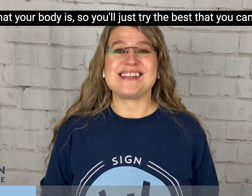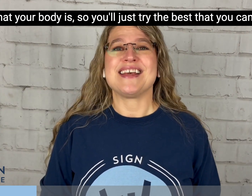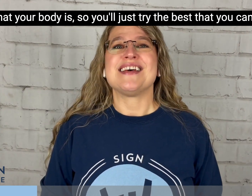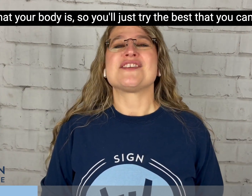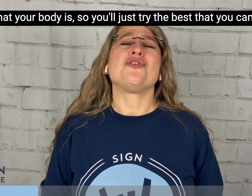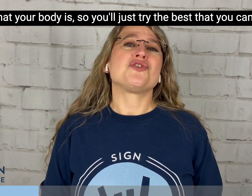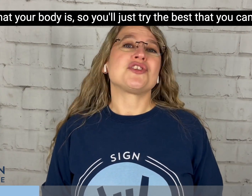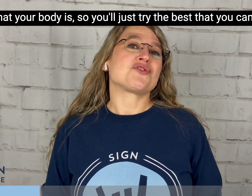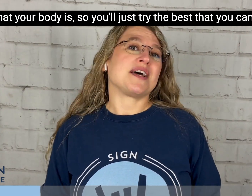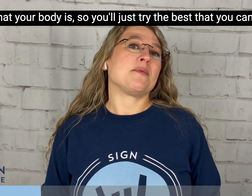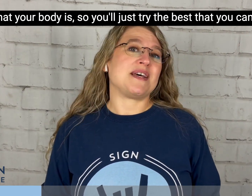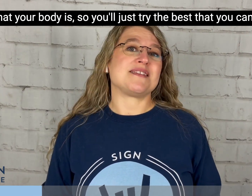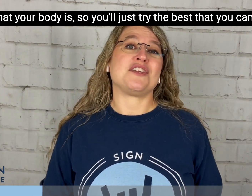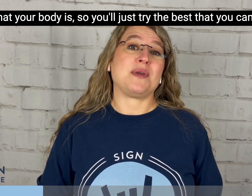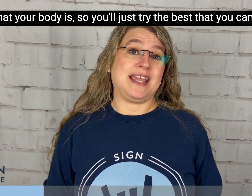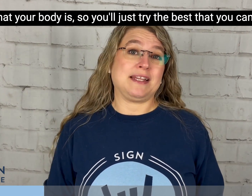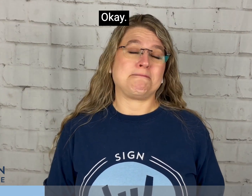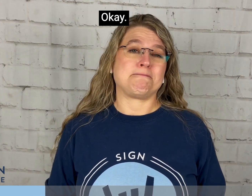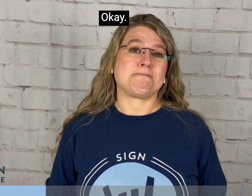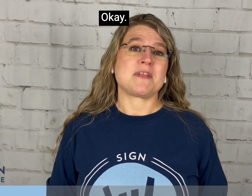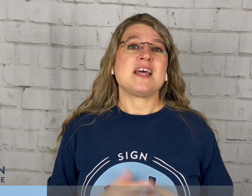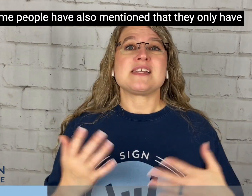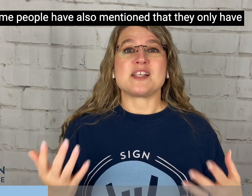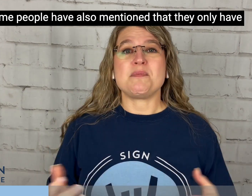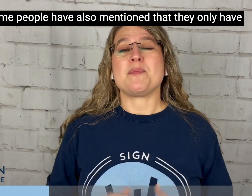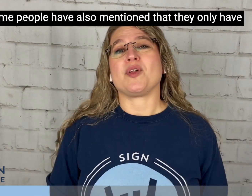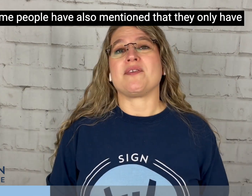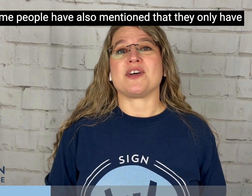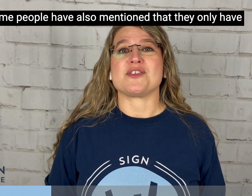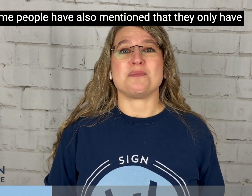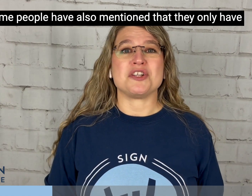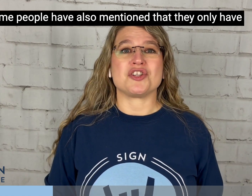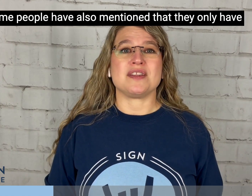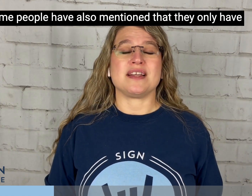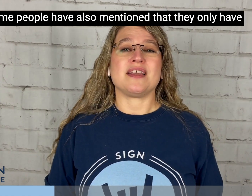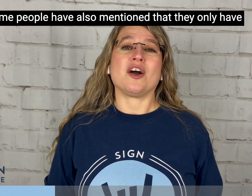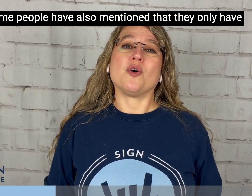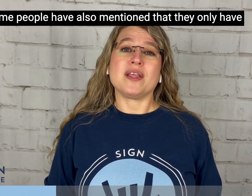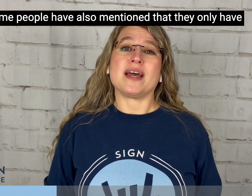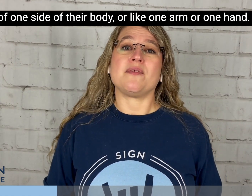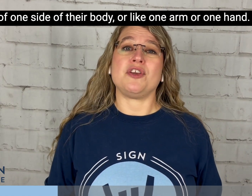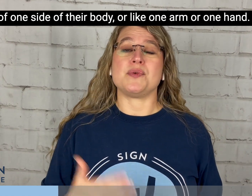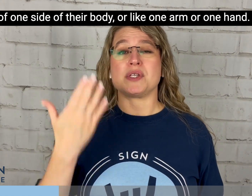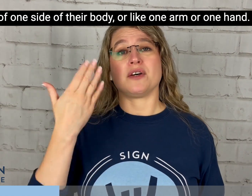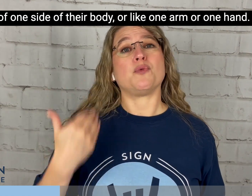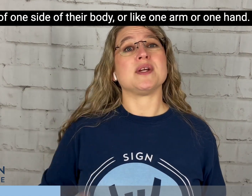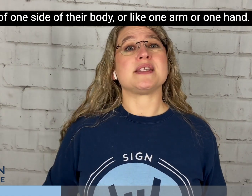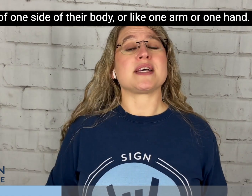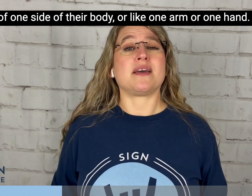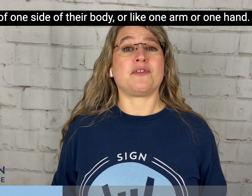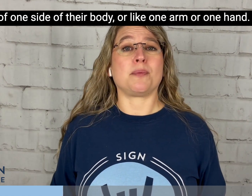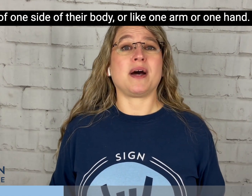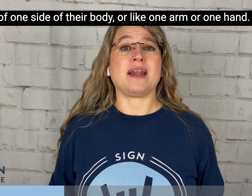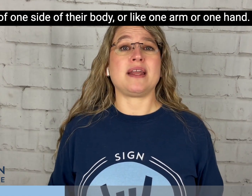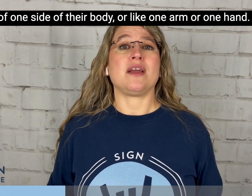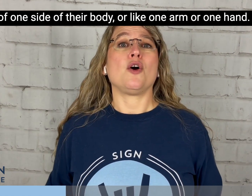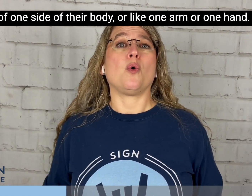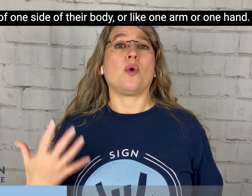so you'll just try the best that you can. Some people have also mentioned that they only have use of one side of their body or